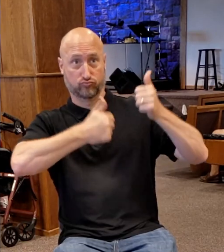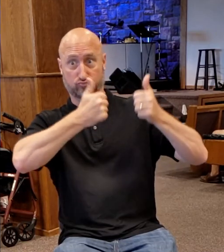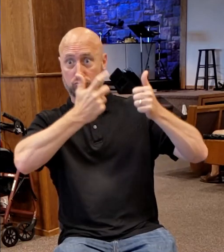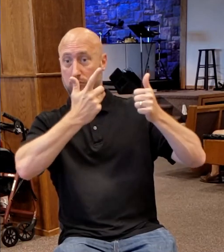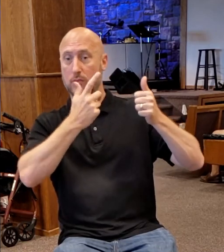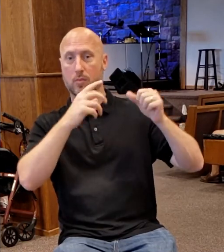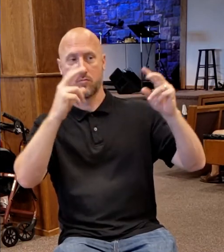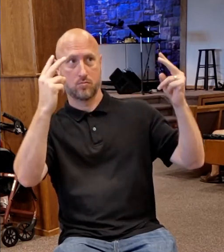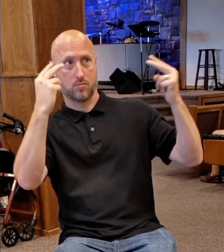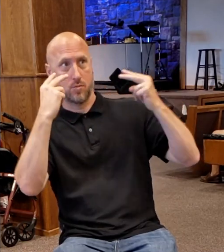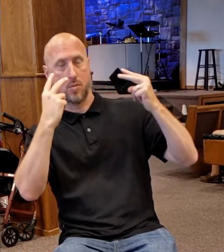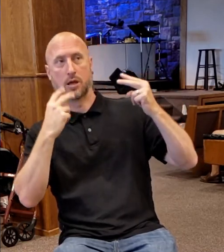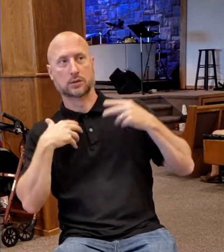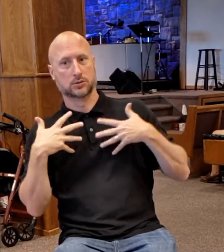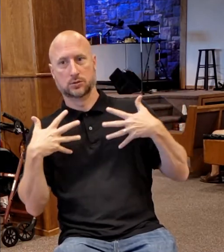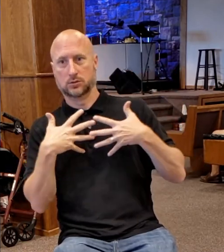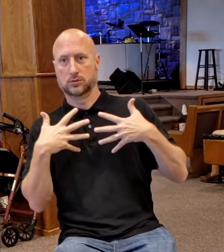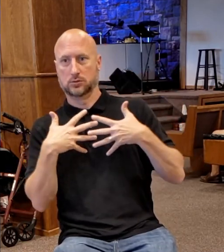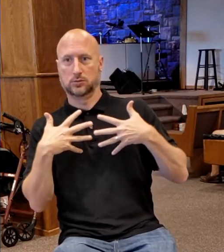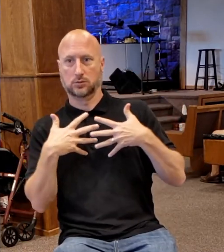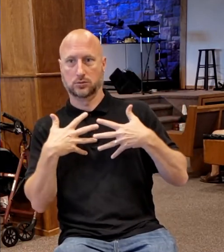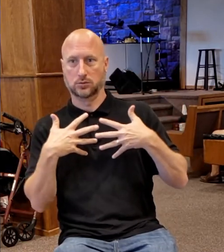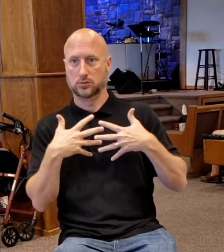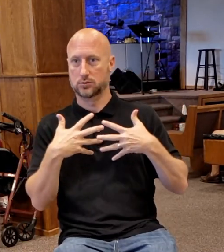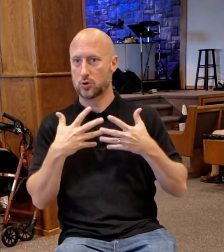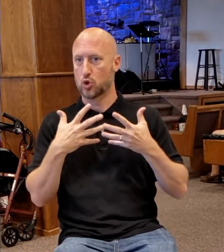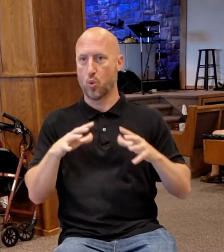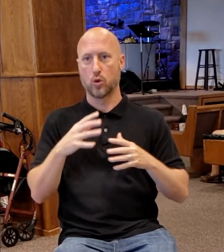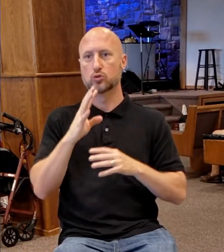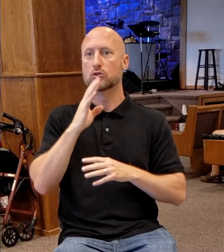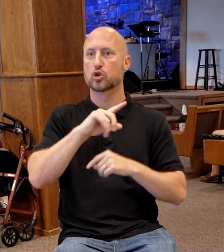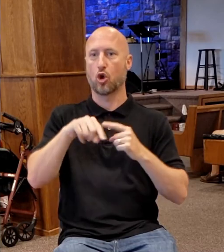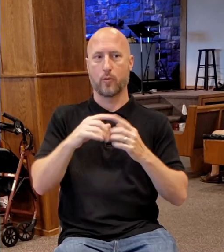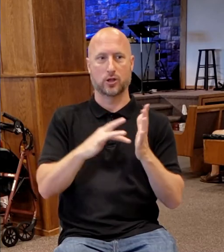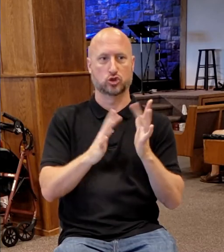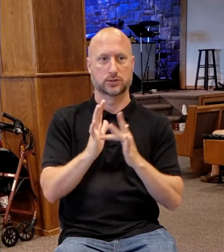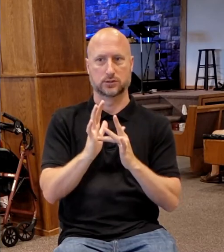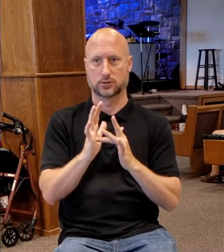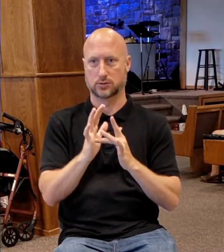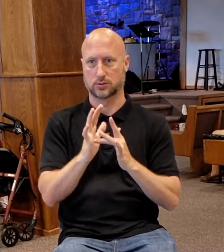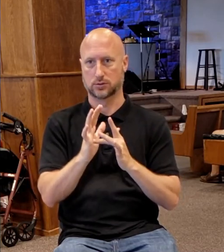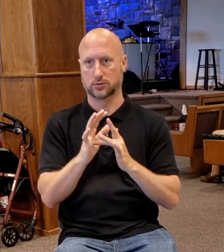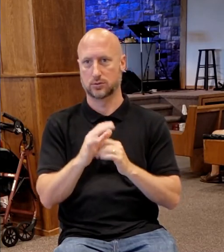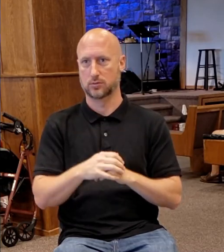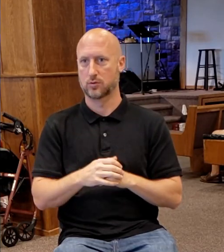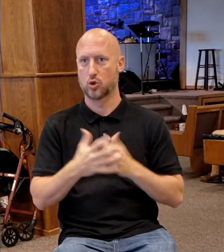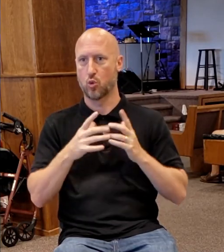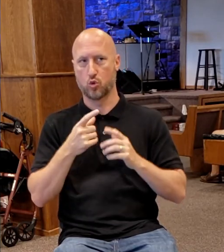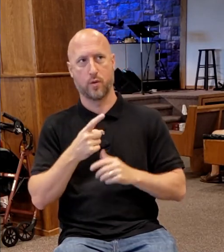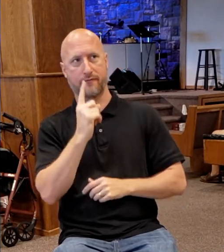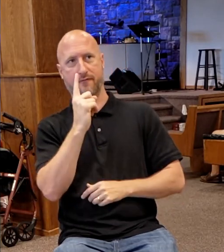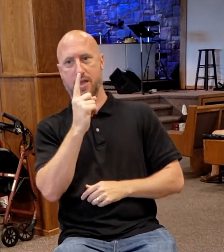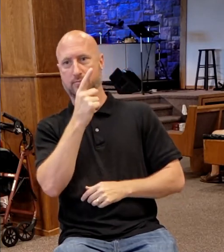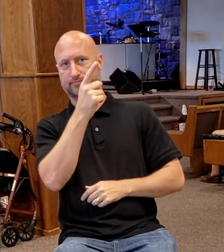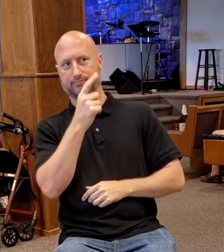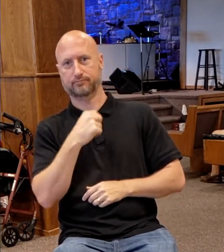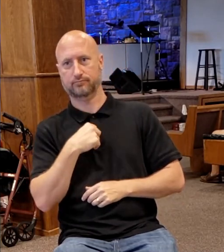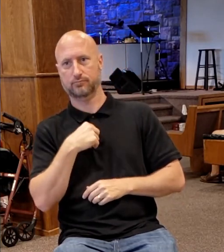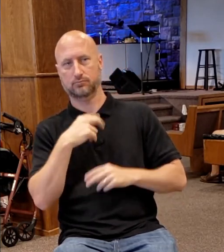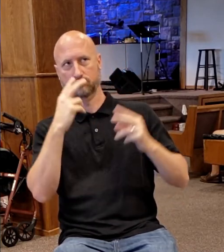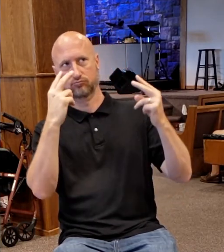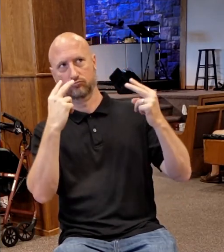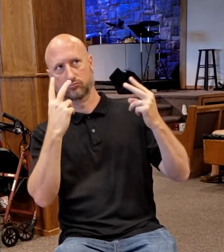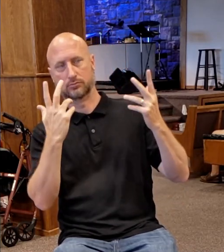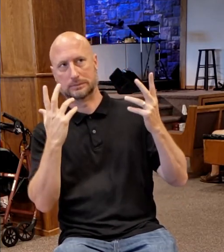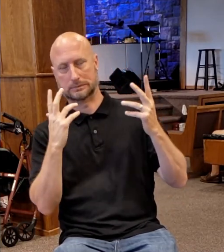exalted that nobody wanted to say anything they believed about Jesus. Because they didn't want to offend the hoi polloi. You know, they